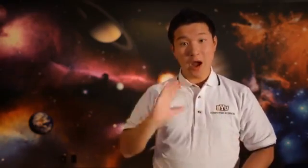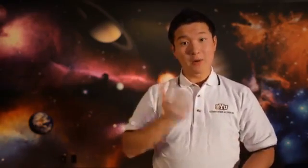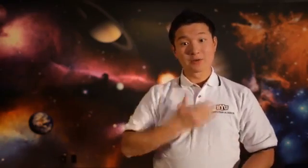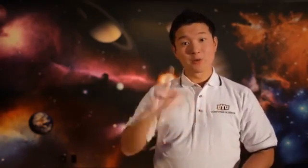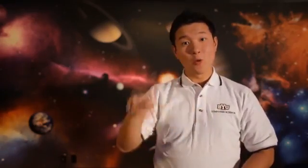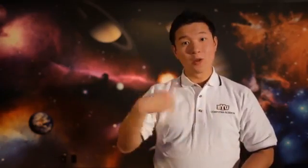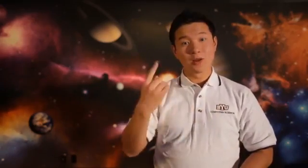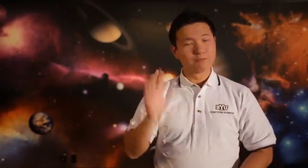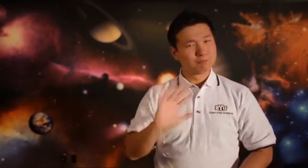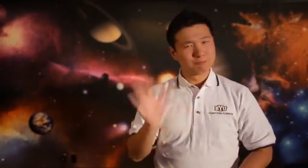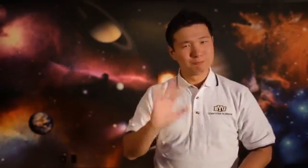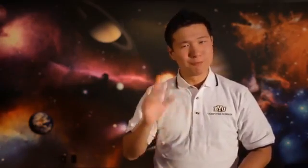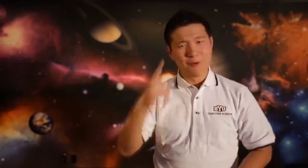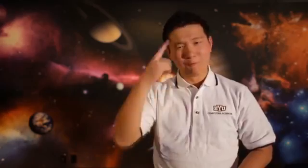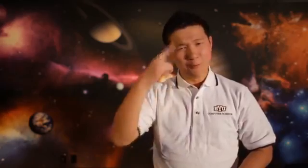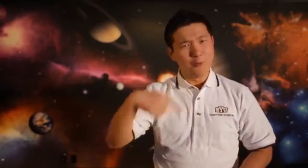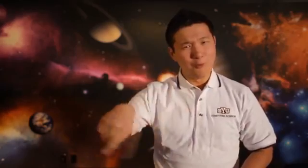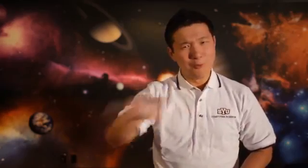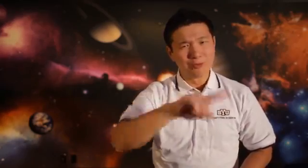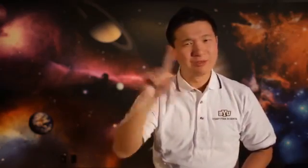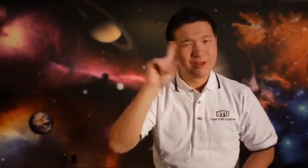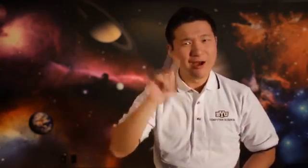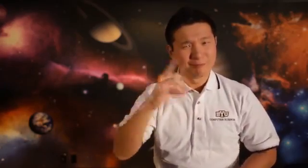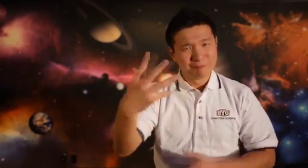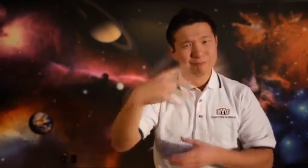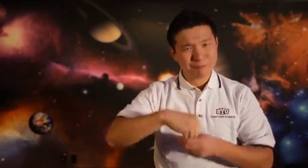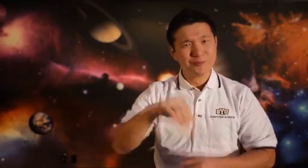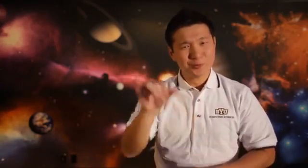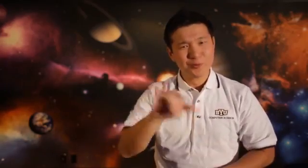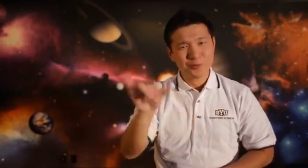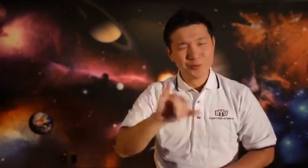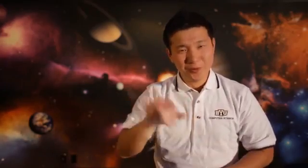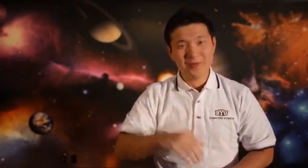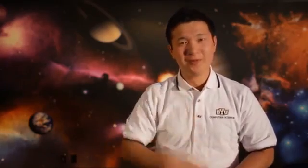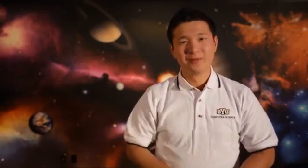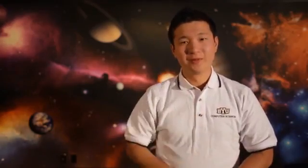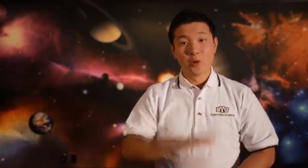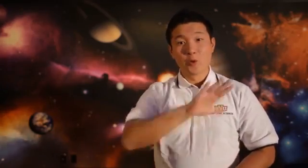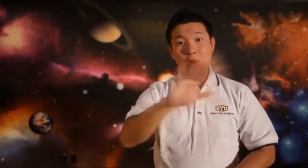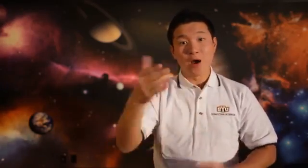This project isn't only for us, but it's for the deaf people to be a part of too.